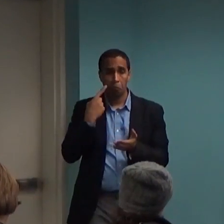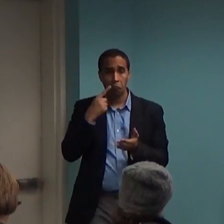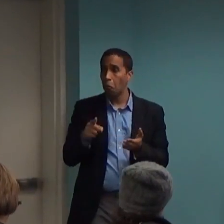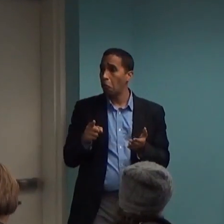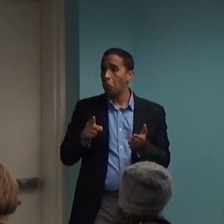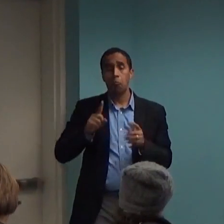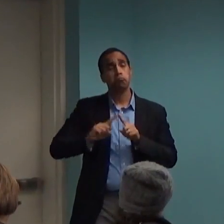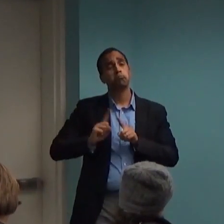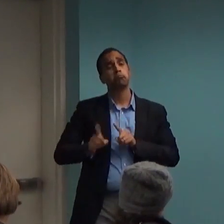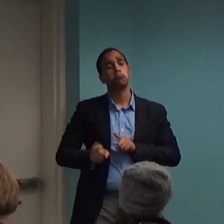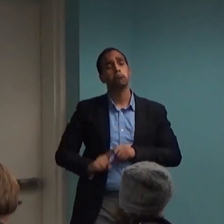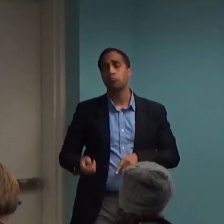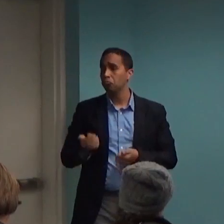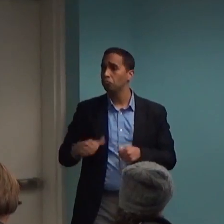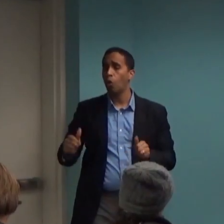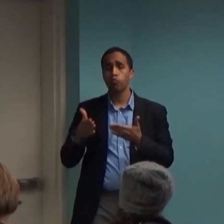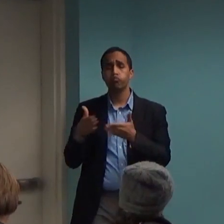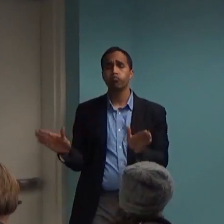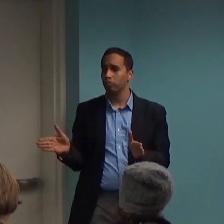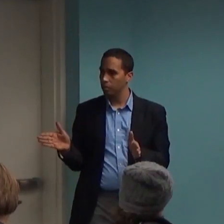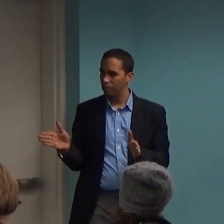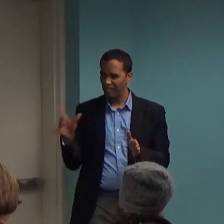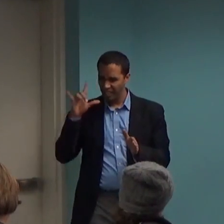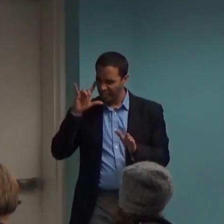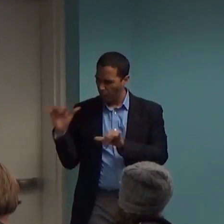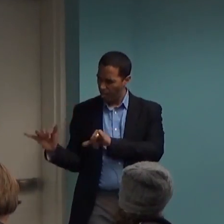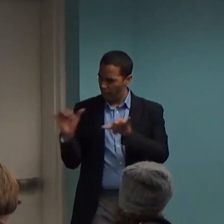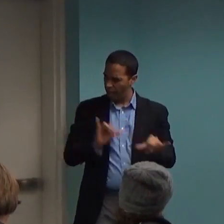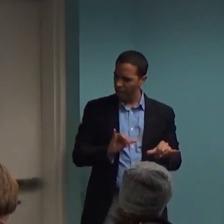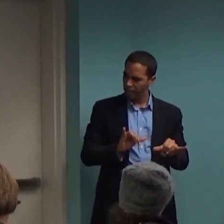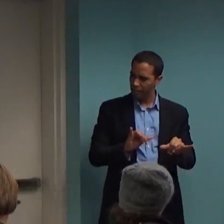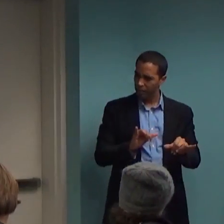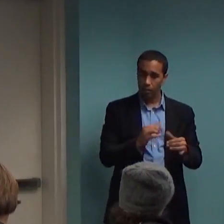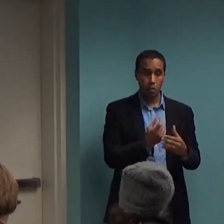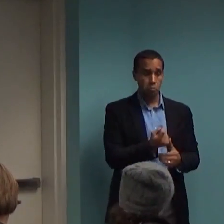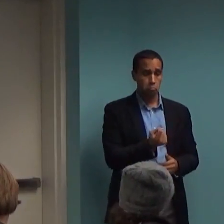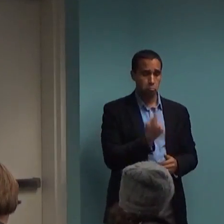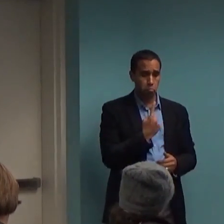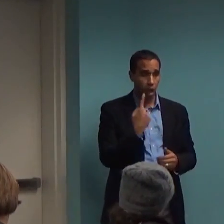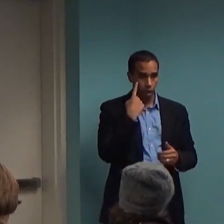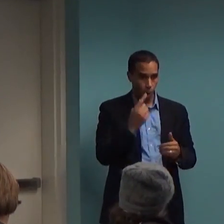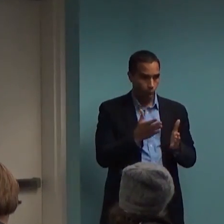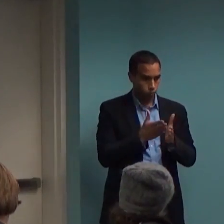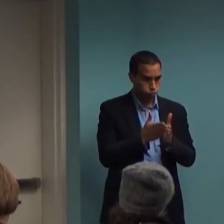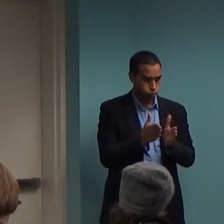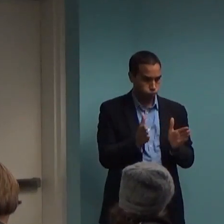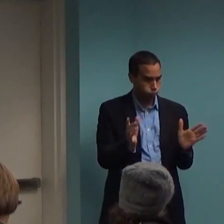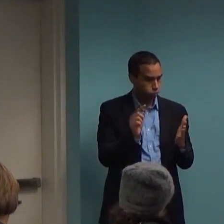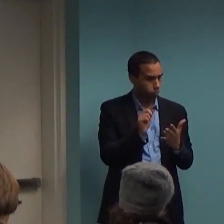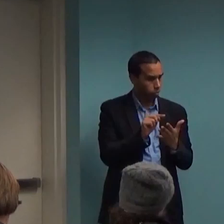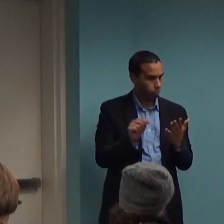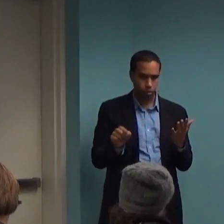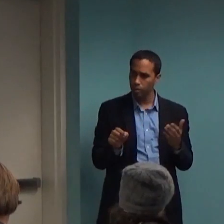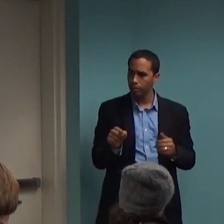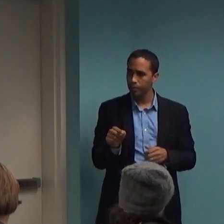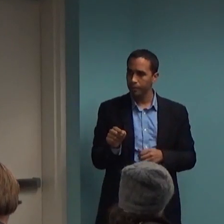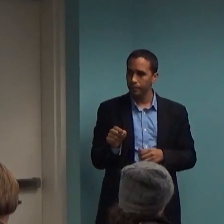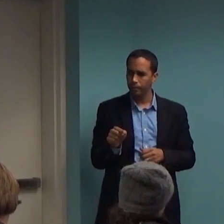pain. Here is this generic set of medications that are in the same class. And we can say that for a lot of different medications